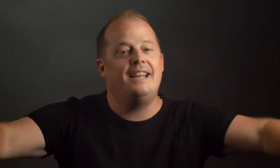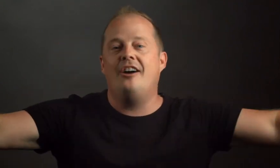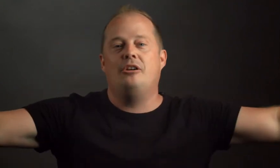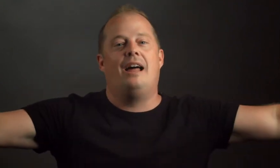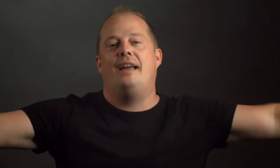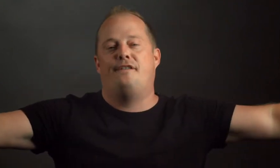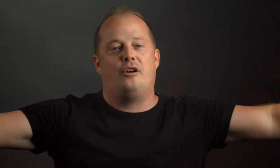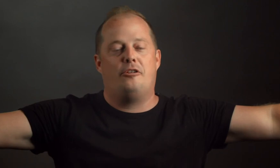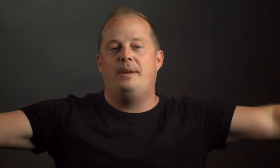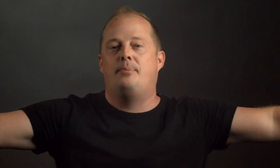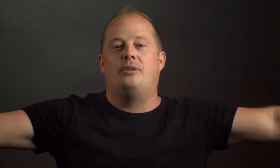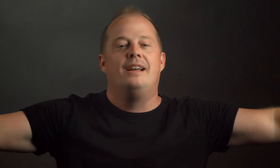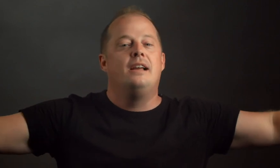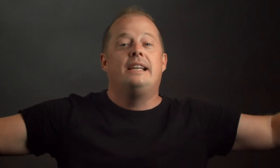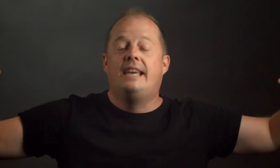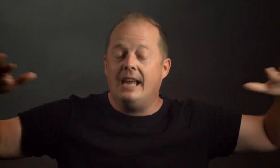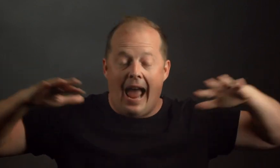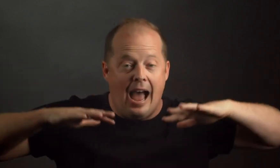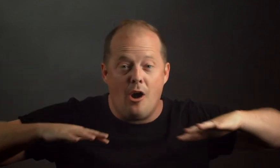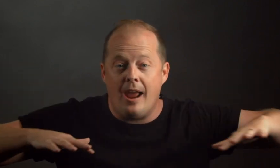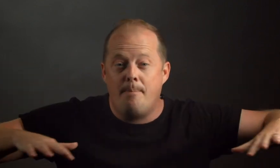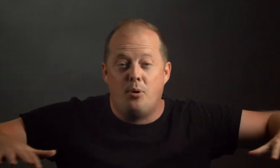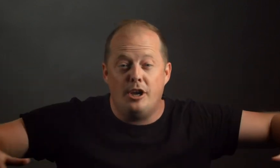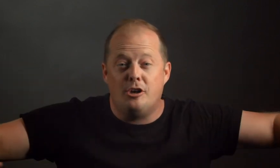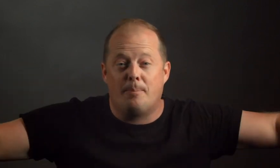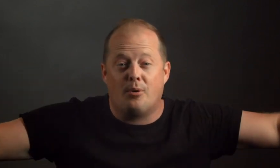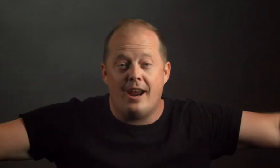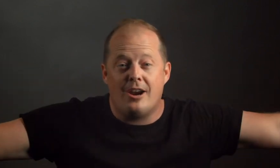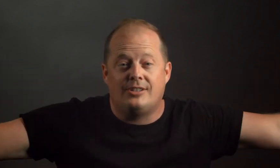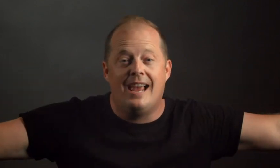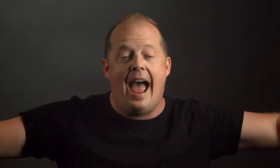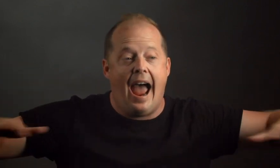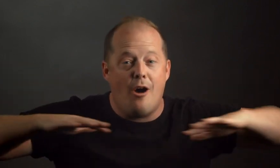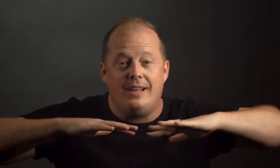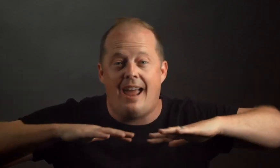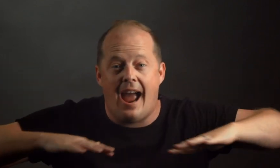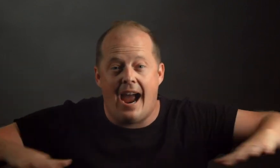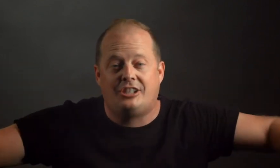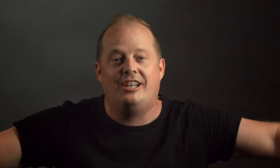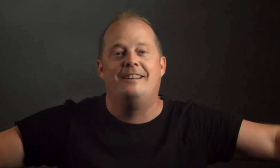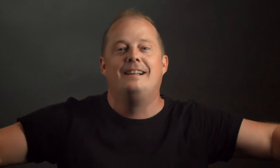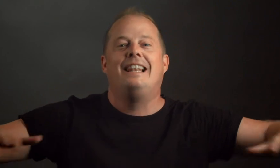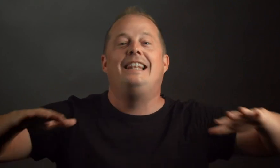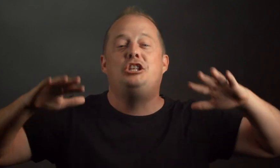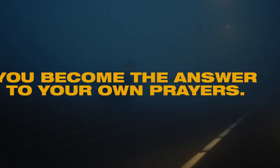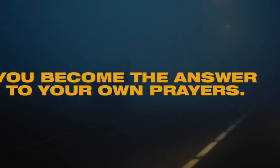down your life for other people get out and put your prayers out in action you